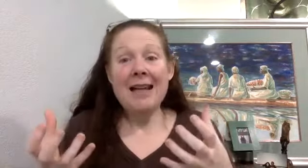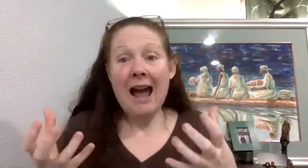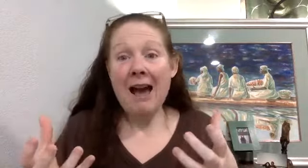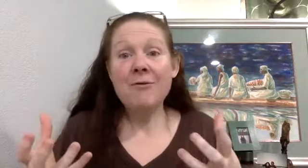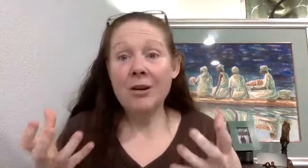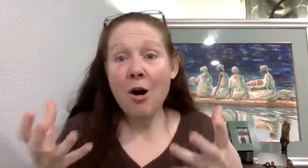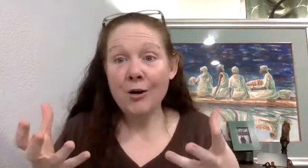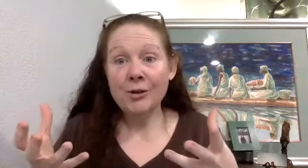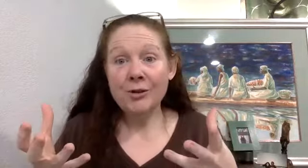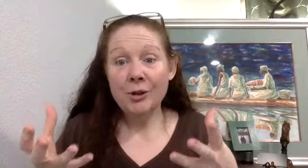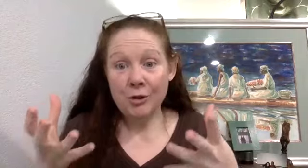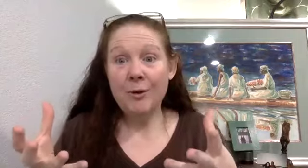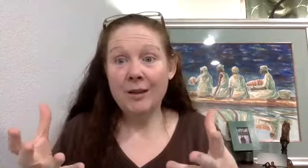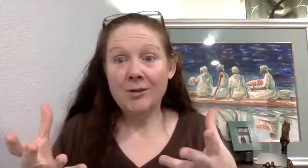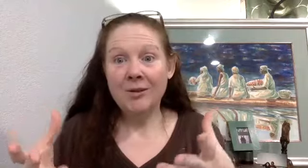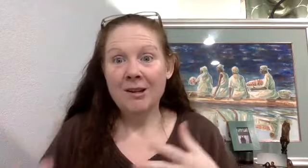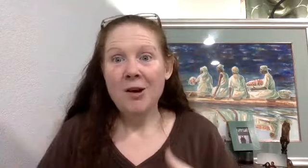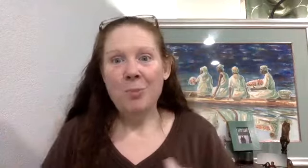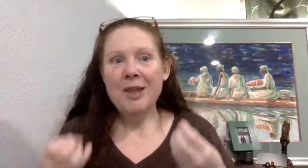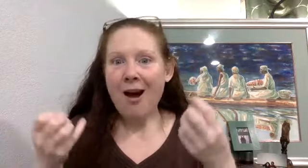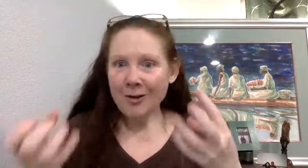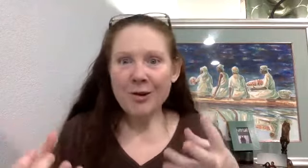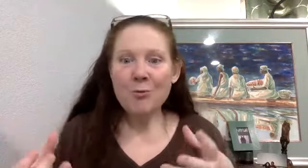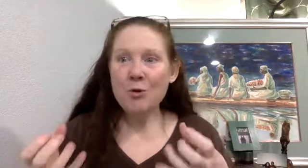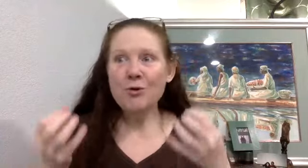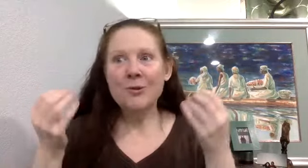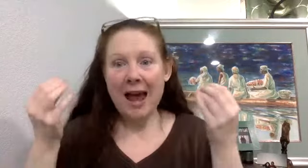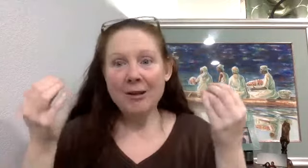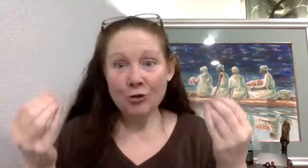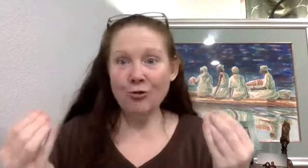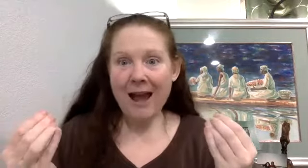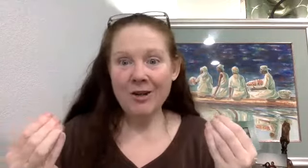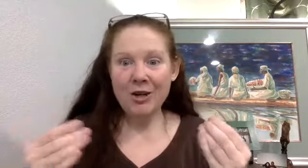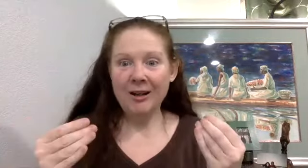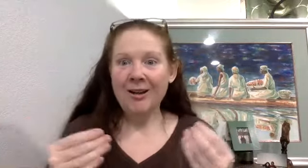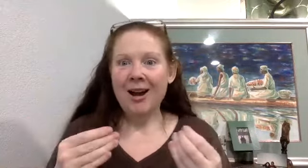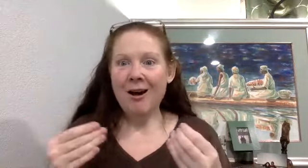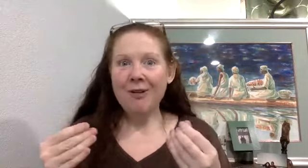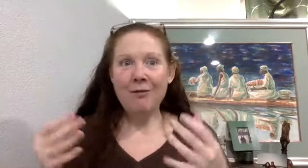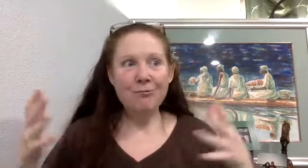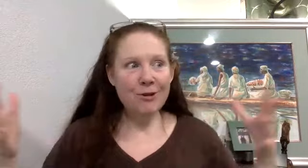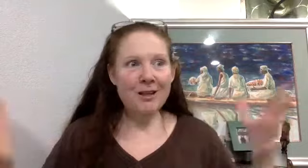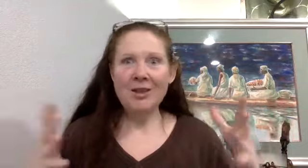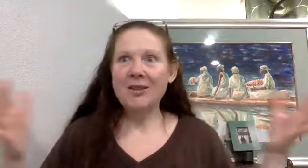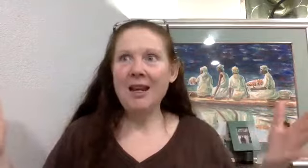to have the heart to do it. But they also use that strategy of really seeing